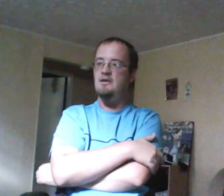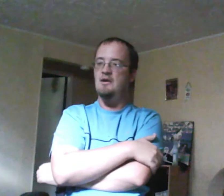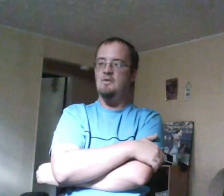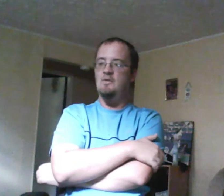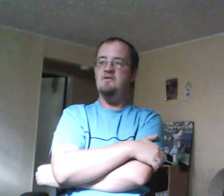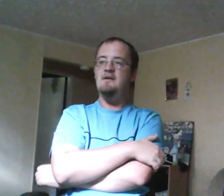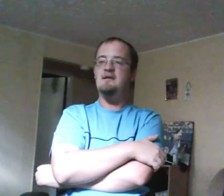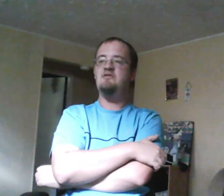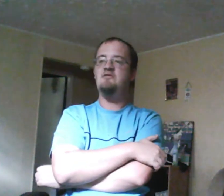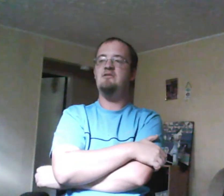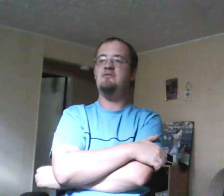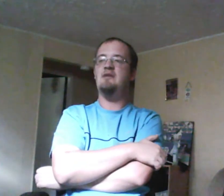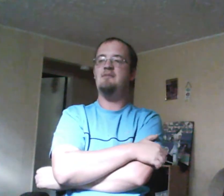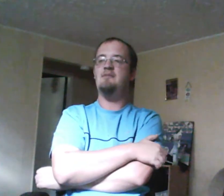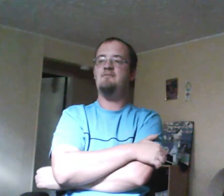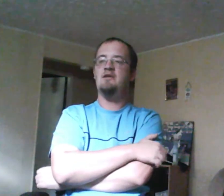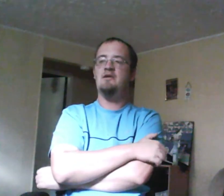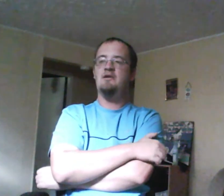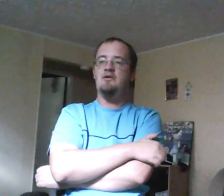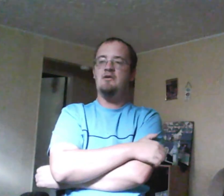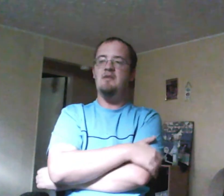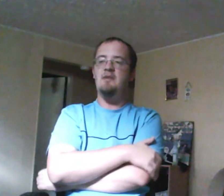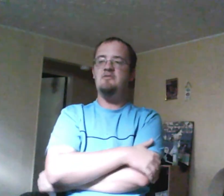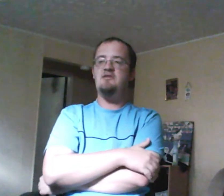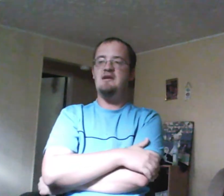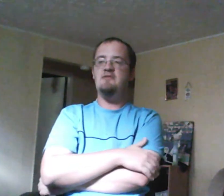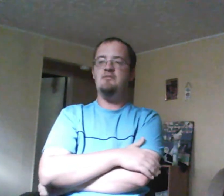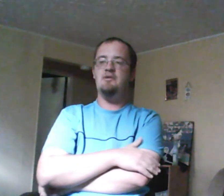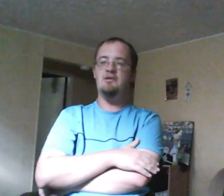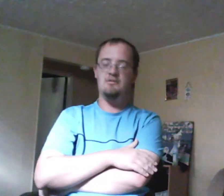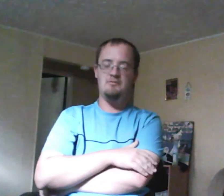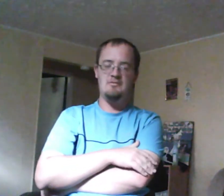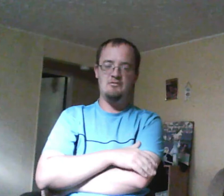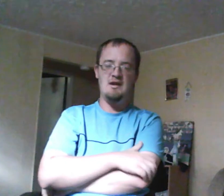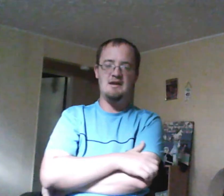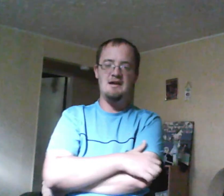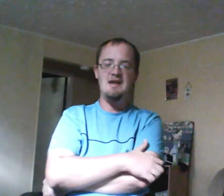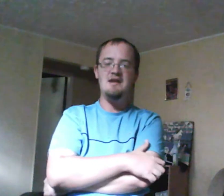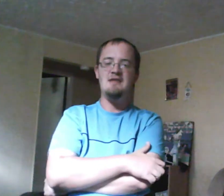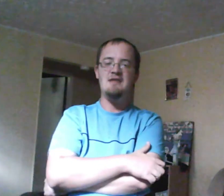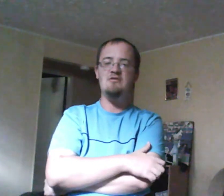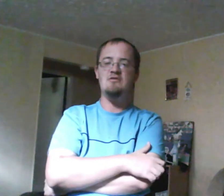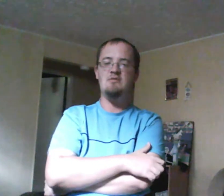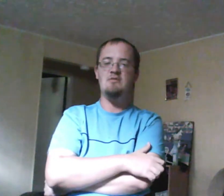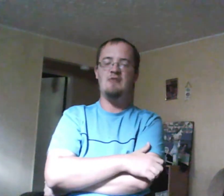When Zoe comes to her mom's second wedding in a suit, no less, with Rasha,